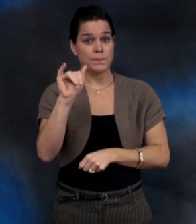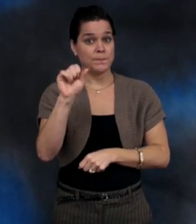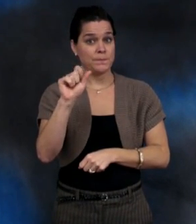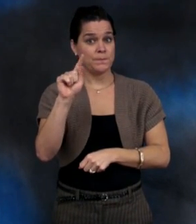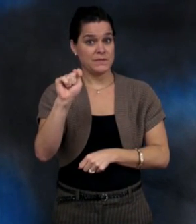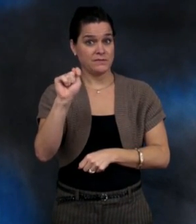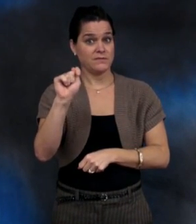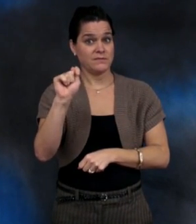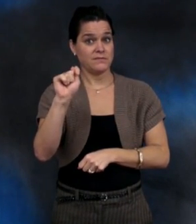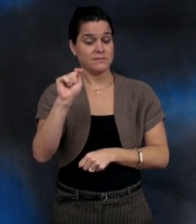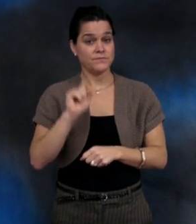flu mist.